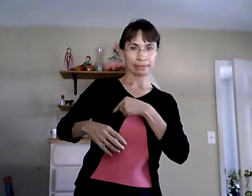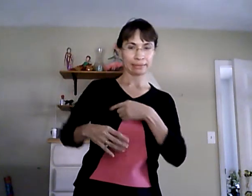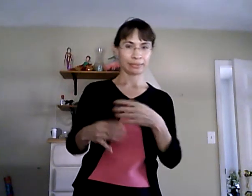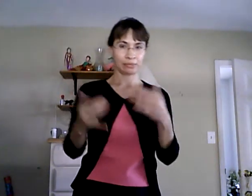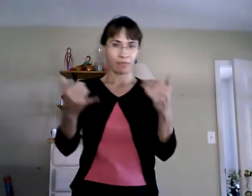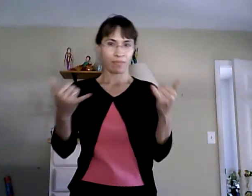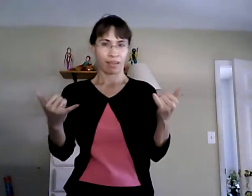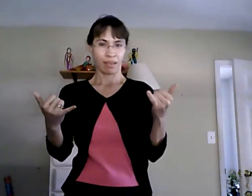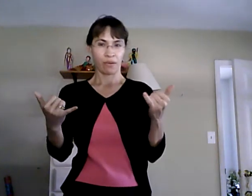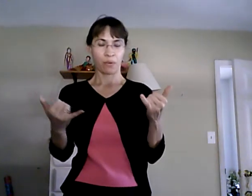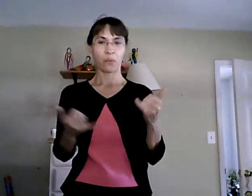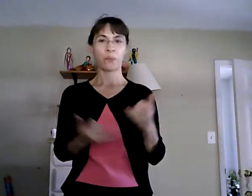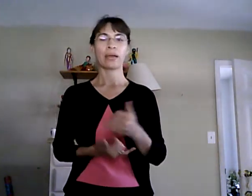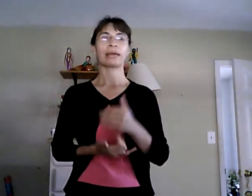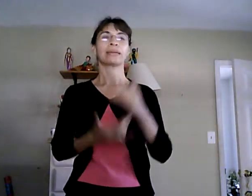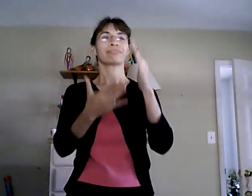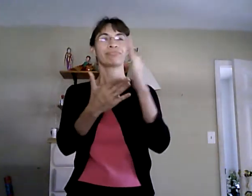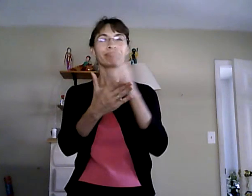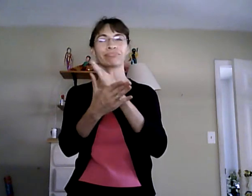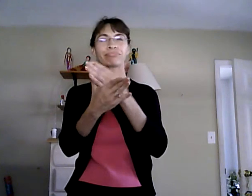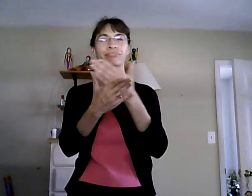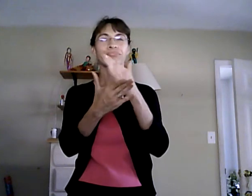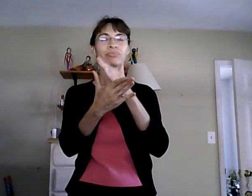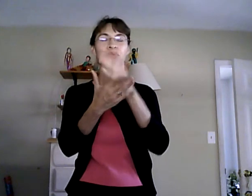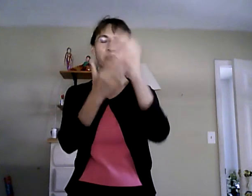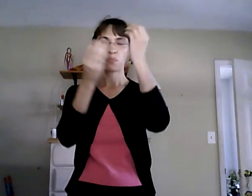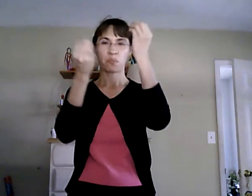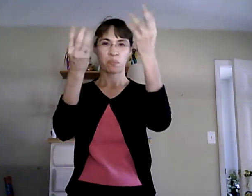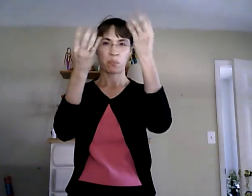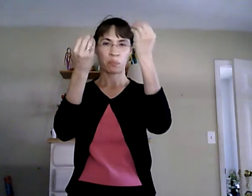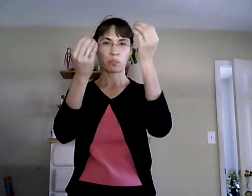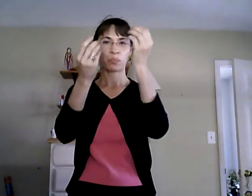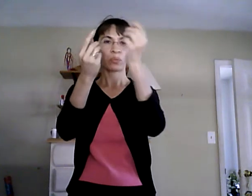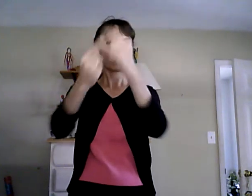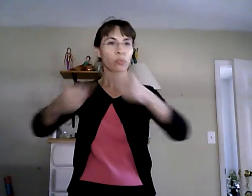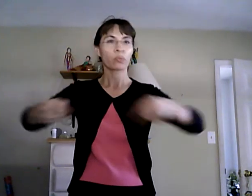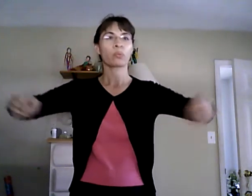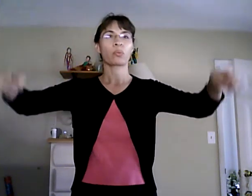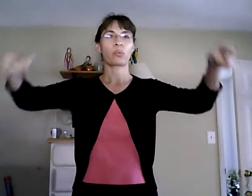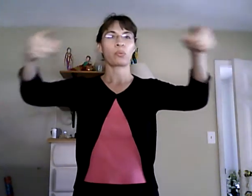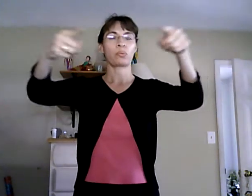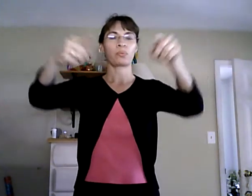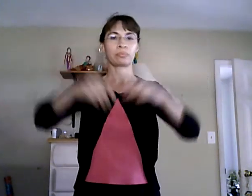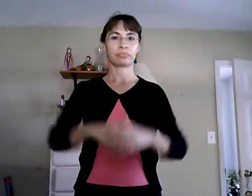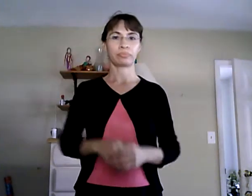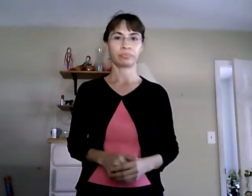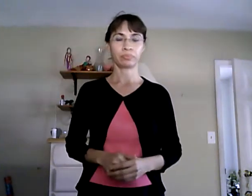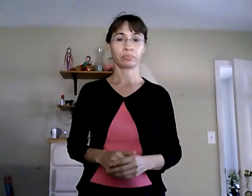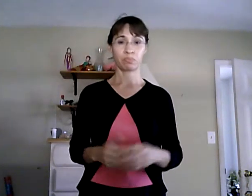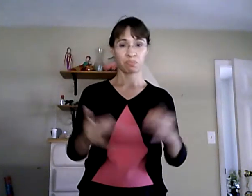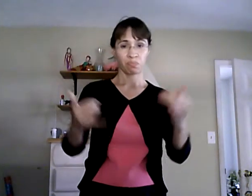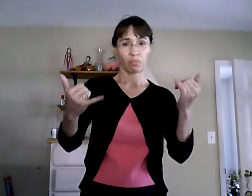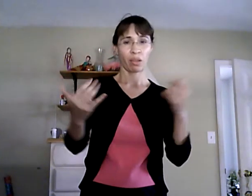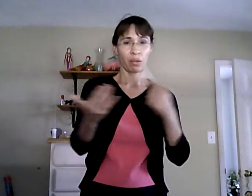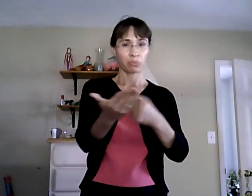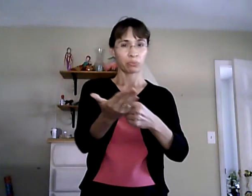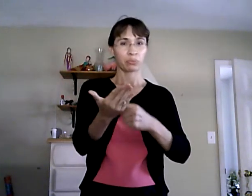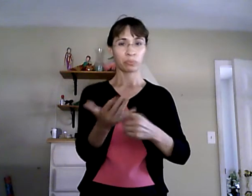share some of that information with you today I'll be talking about the history I